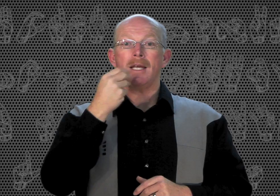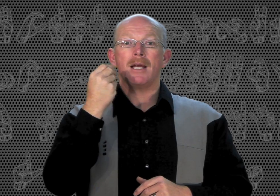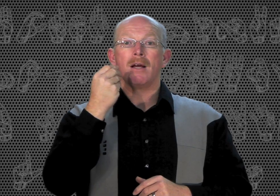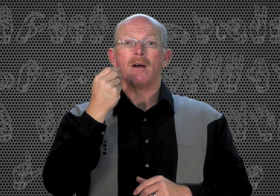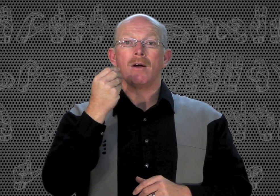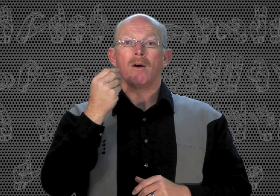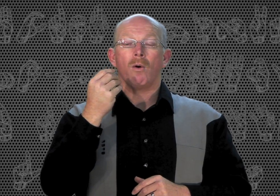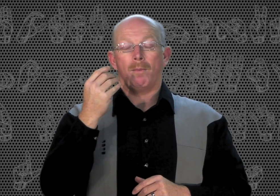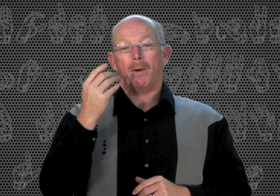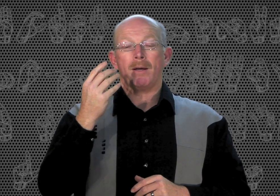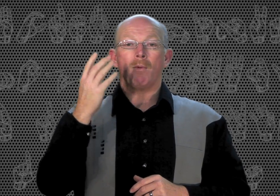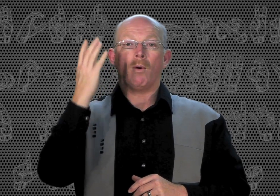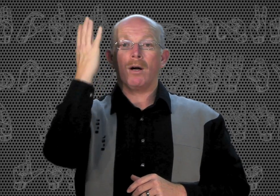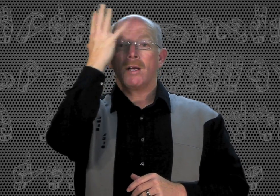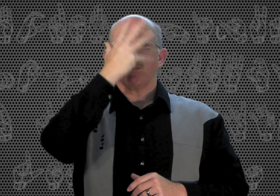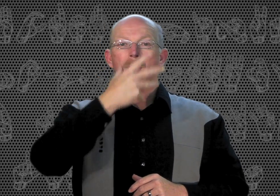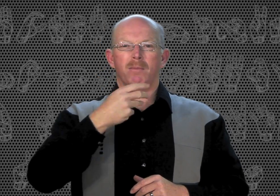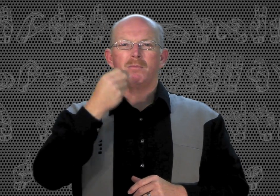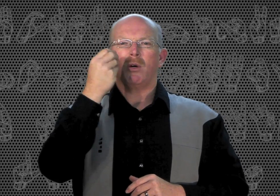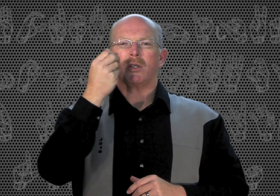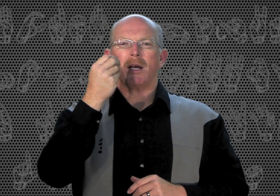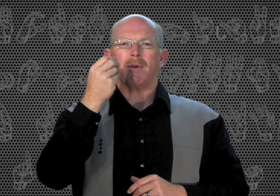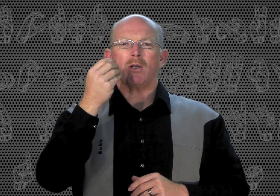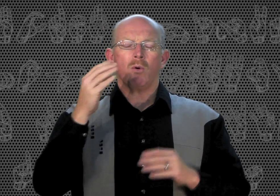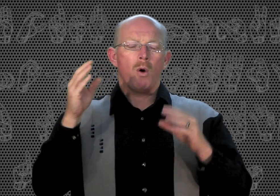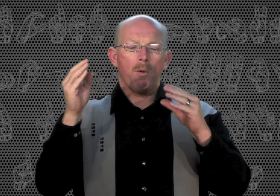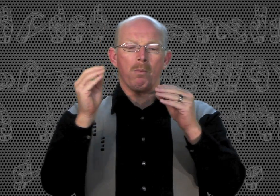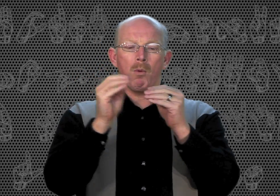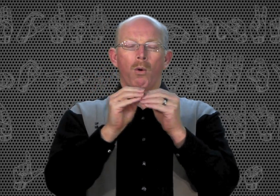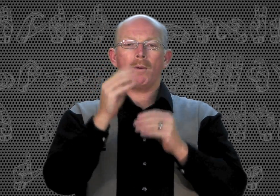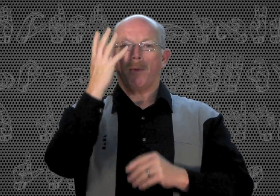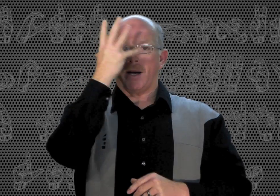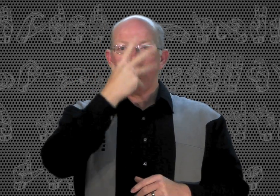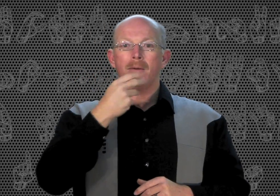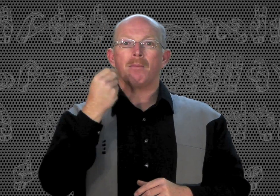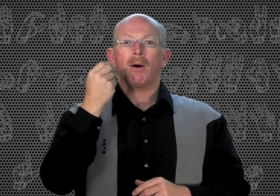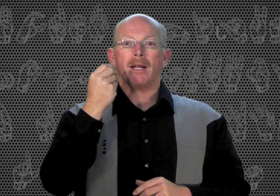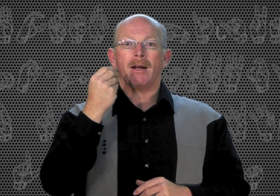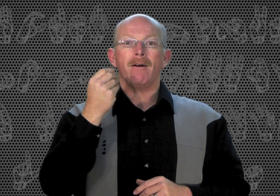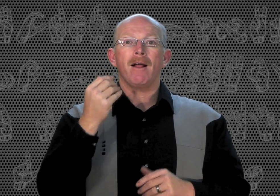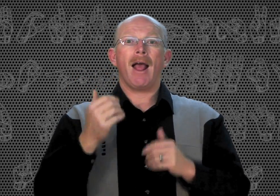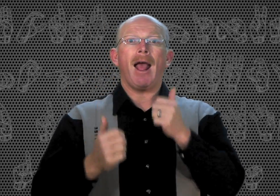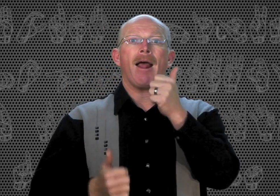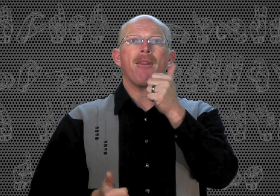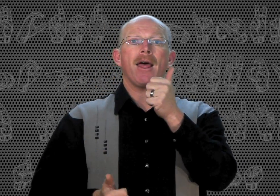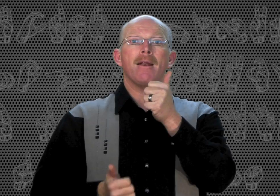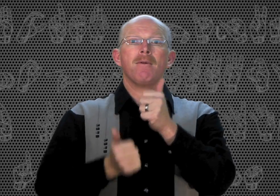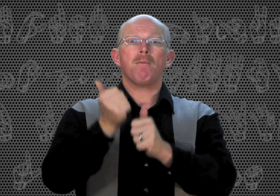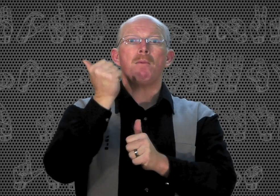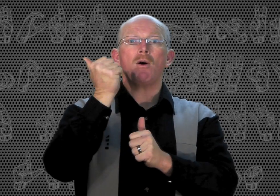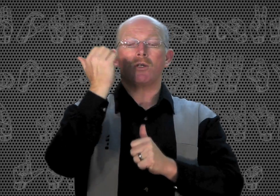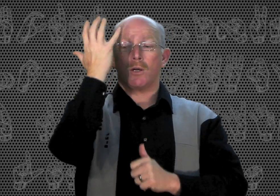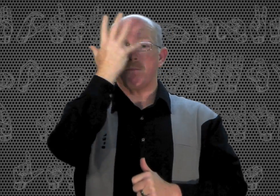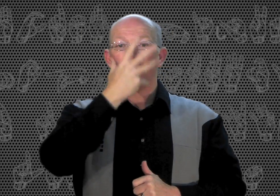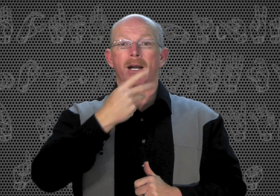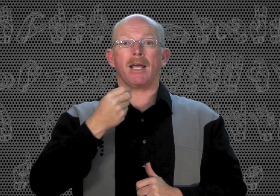or pretty more. But most of time you do more pretty, prettier, and then most pretty.